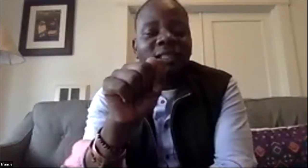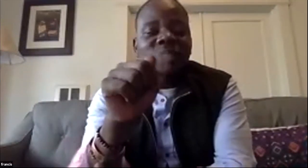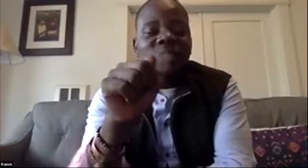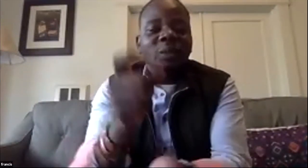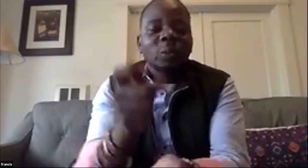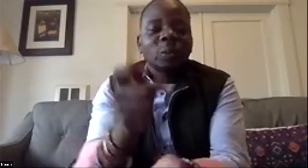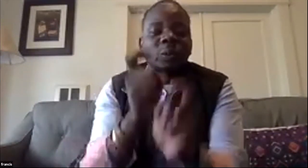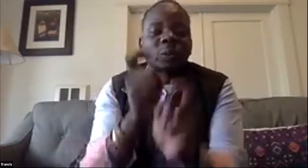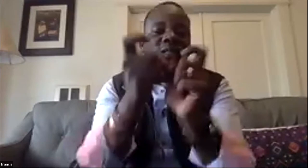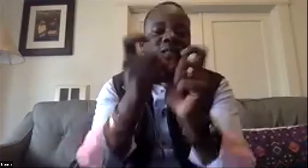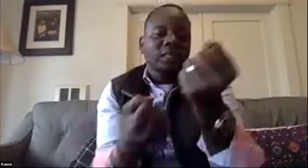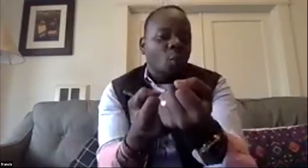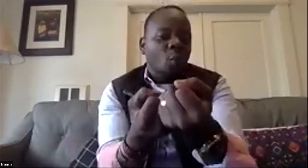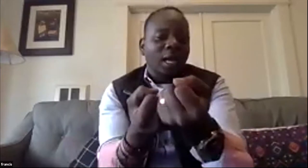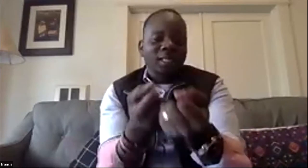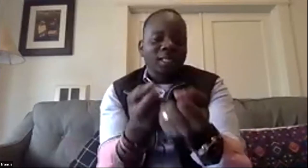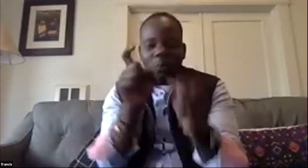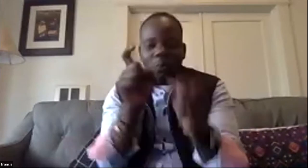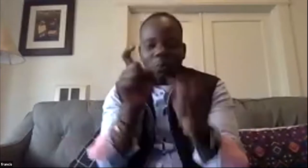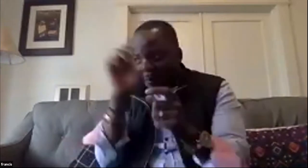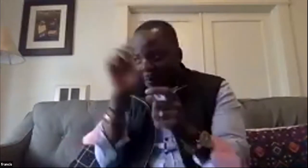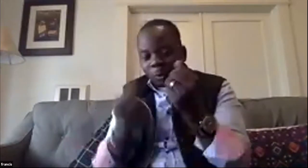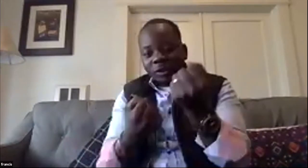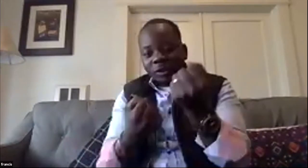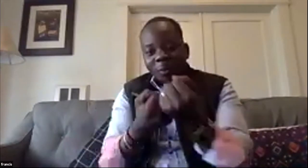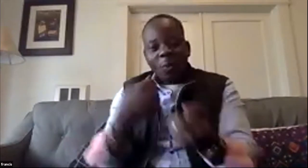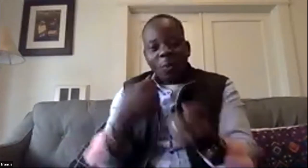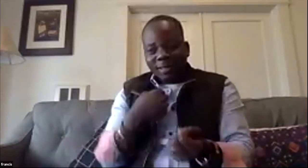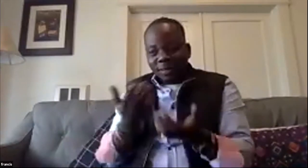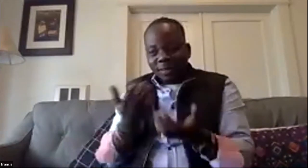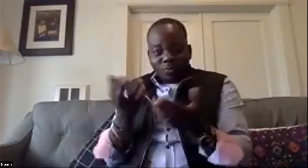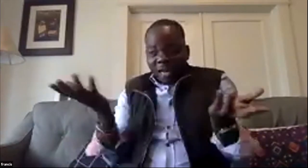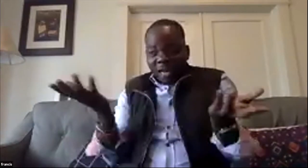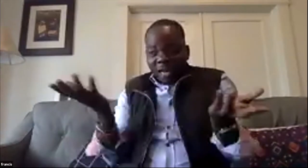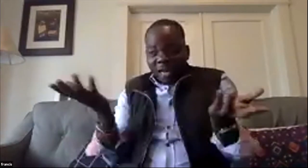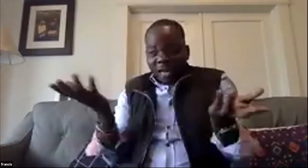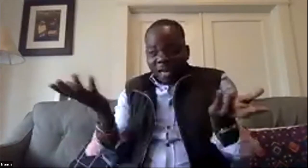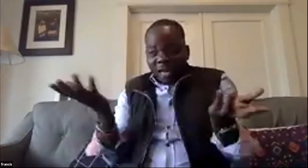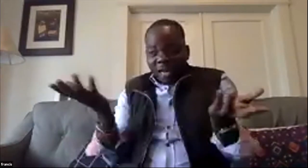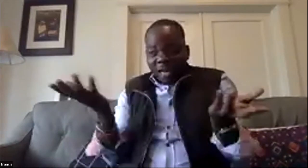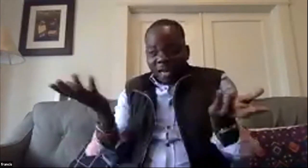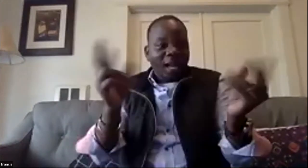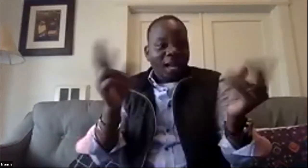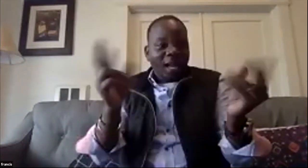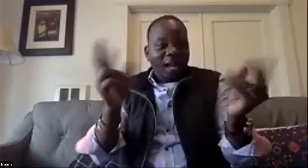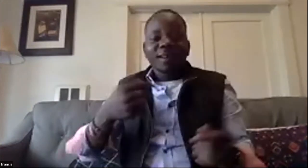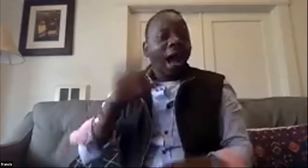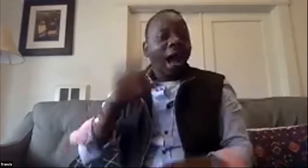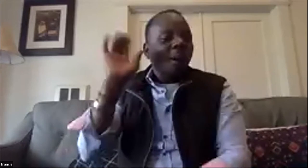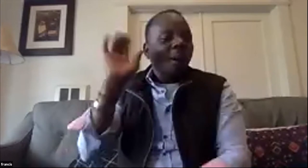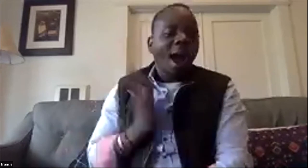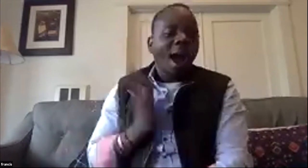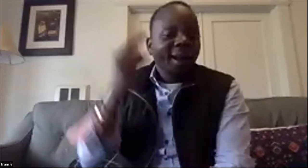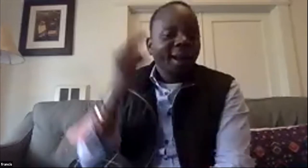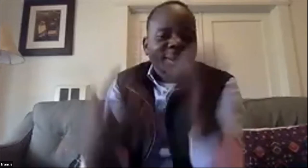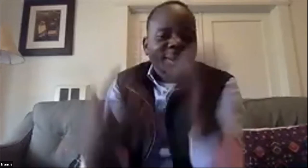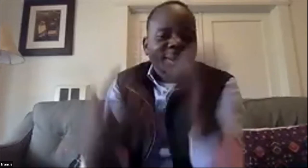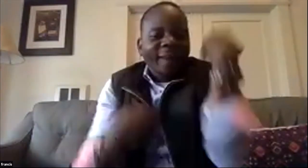we're getting ready to get a grant to support us and